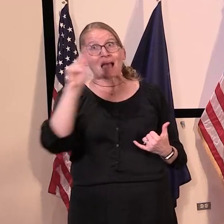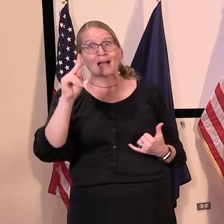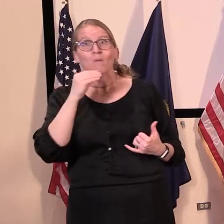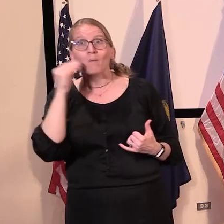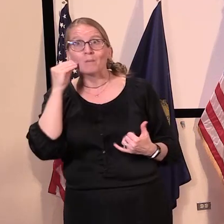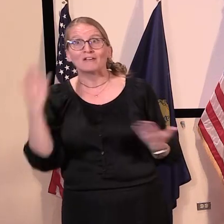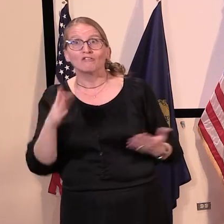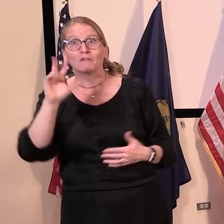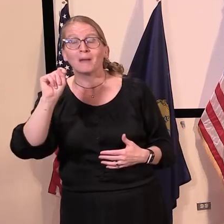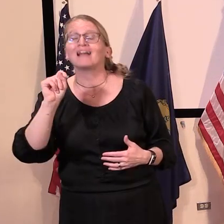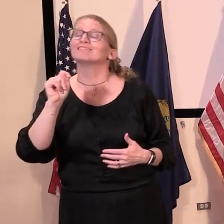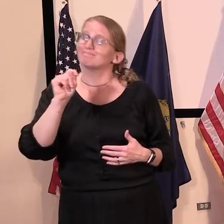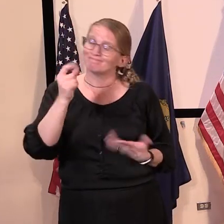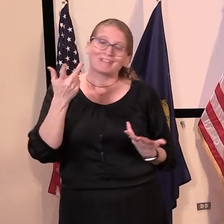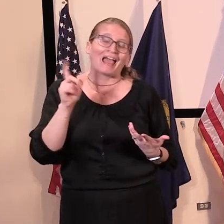here.